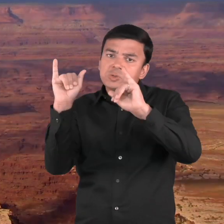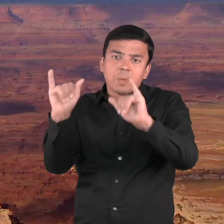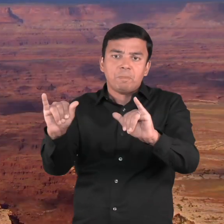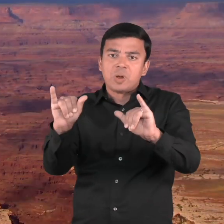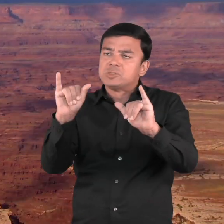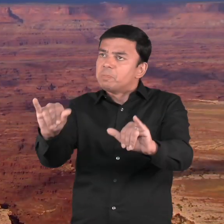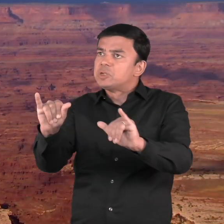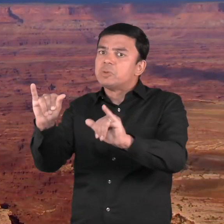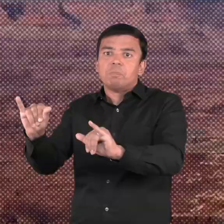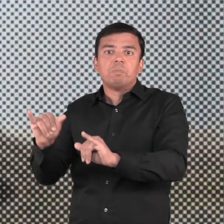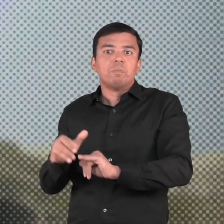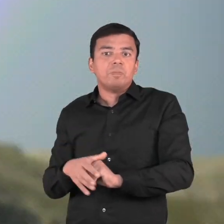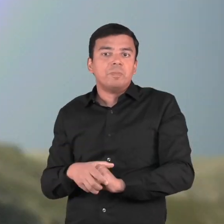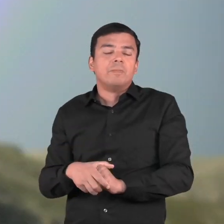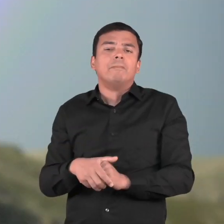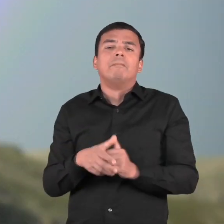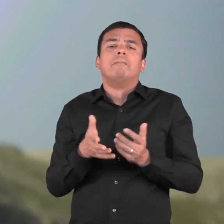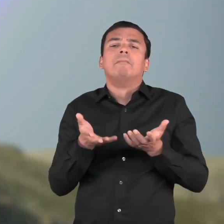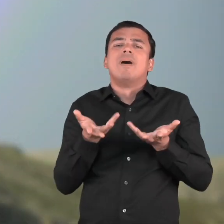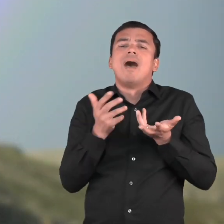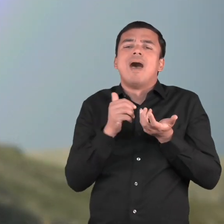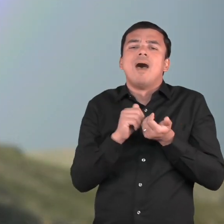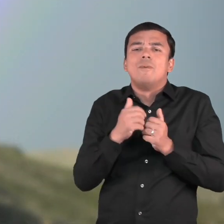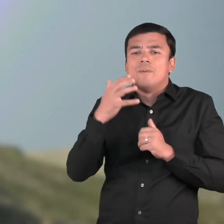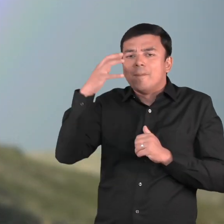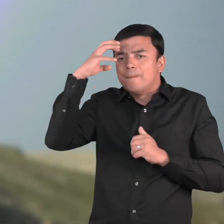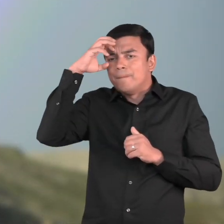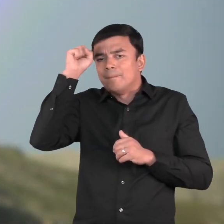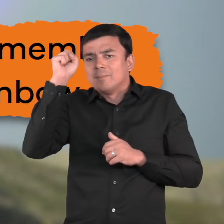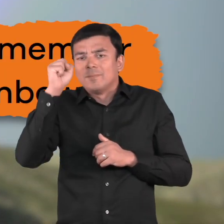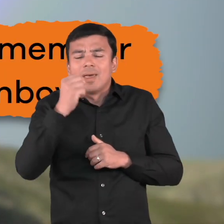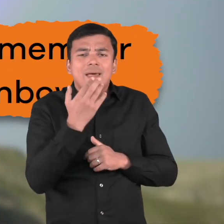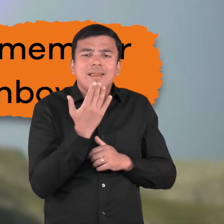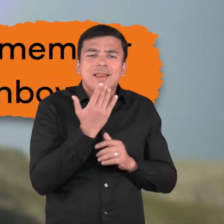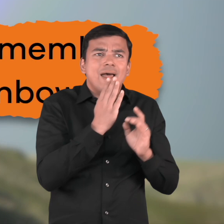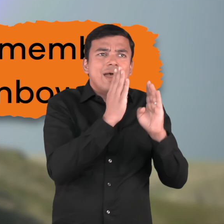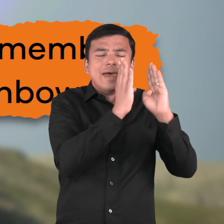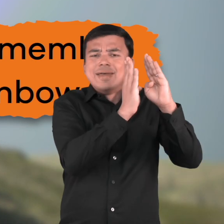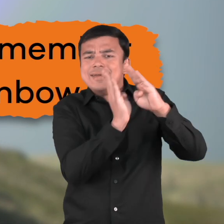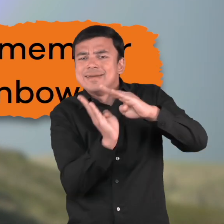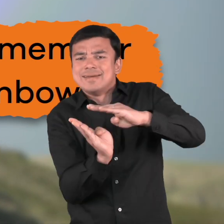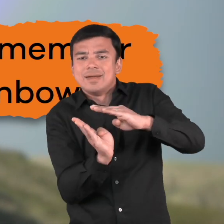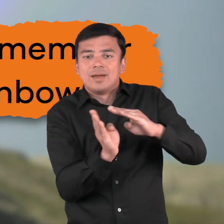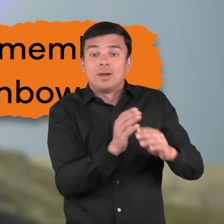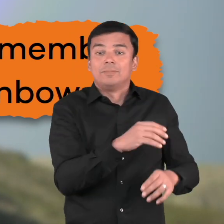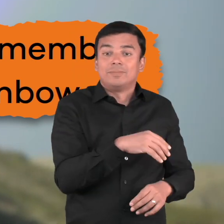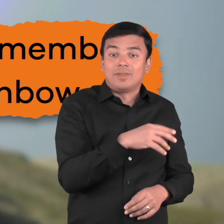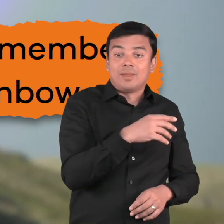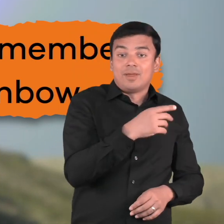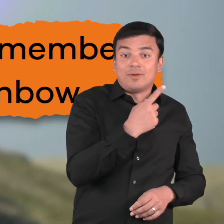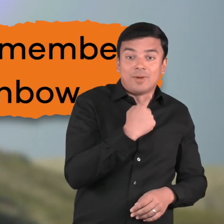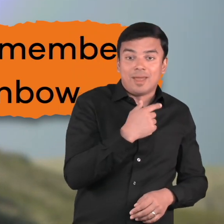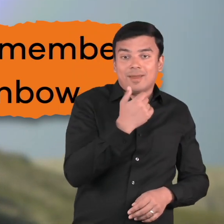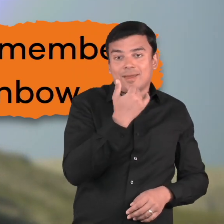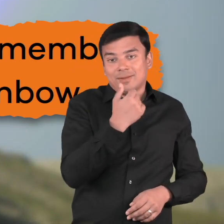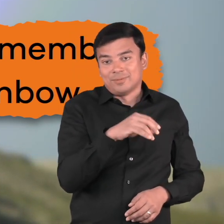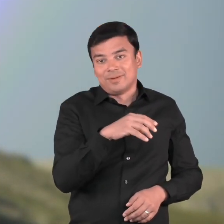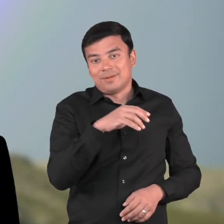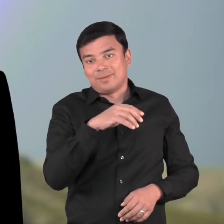trick to help. This is Roy G. Biv. We use his name to remember the order of the rainbow. Can